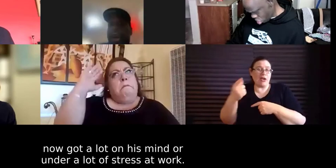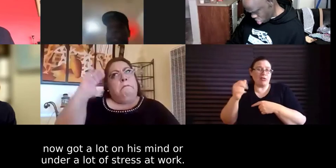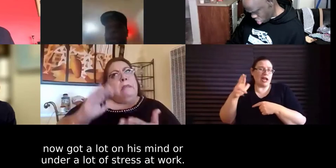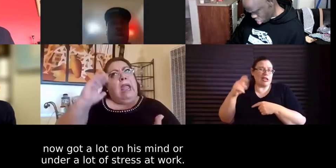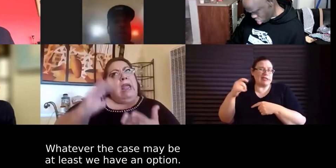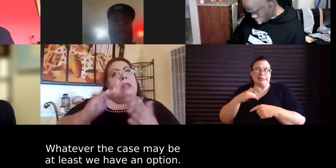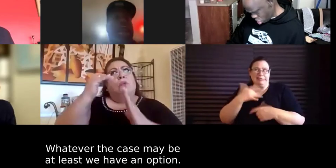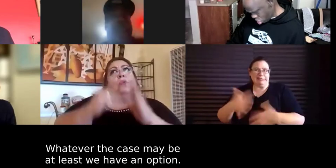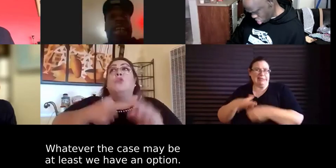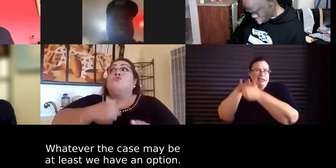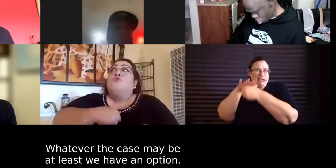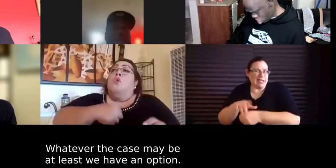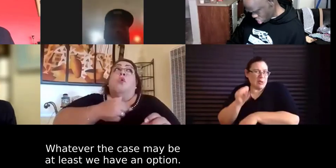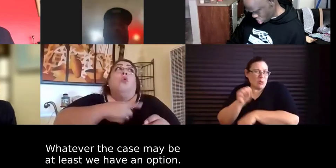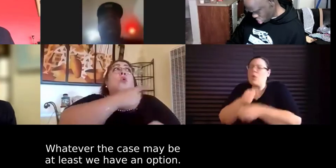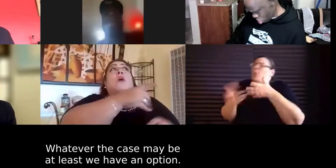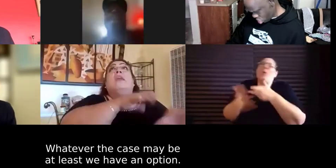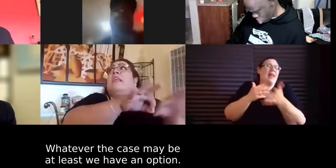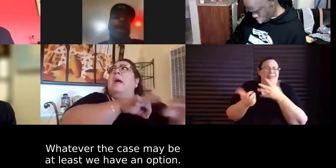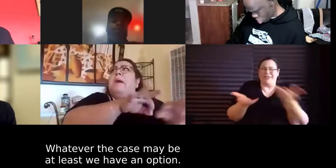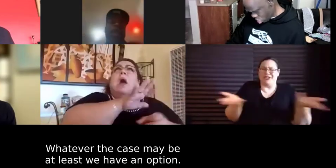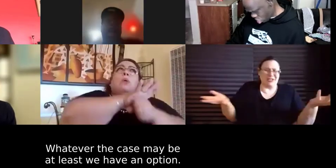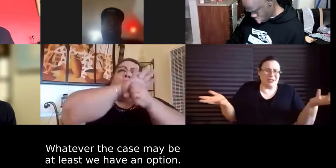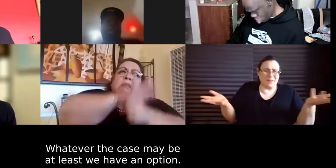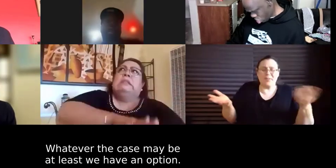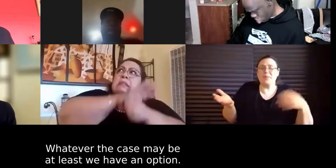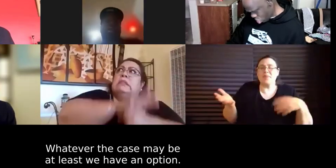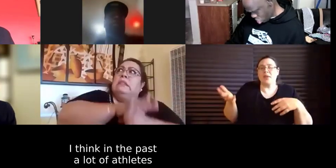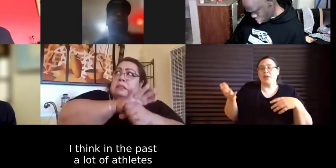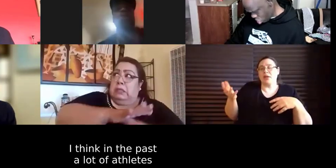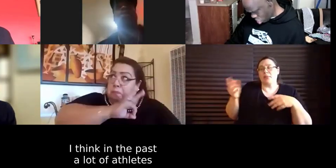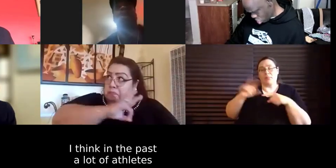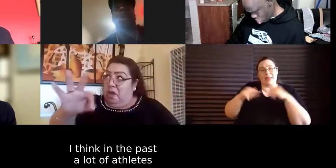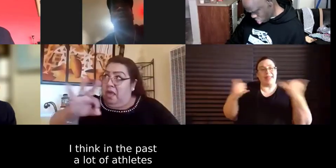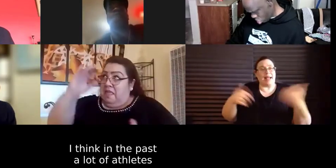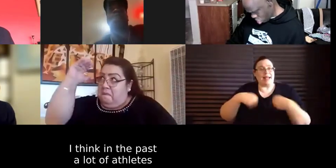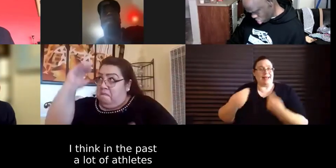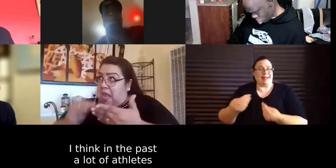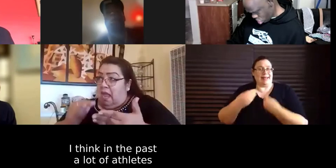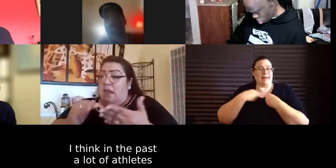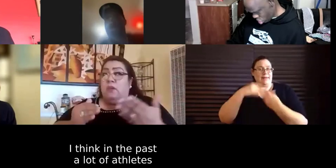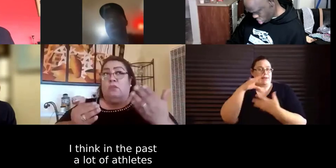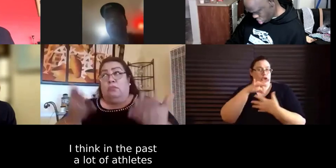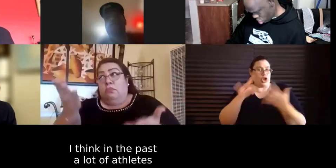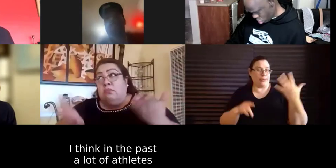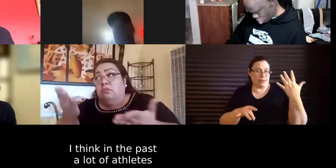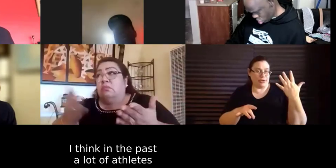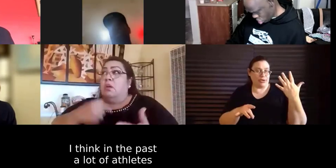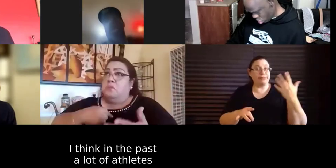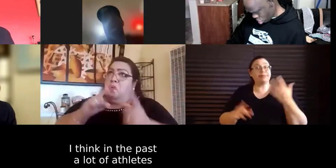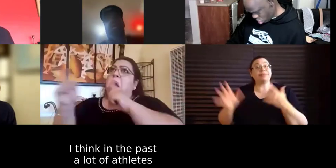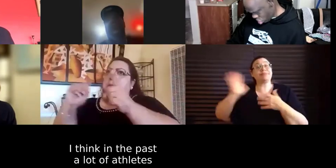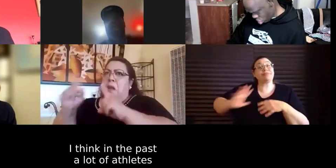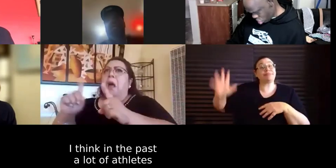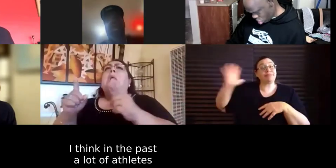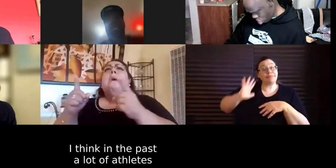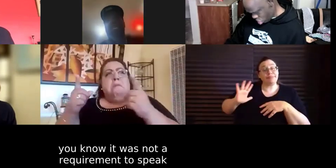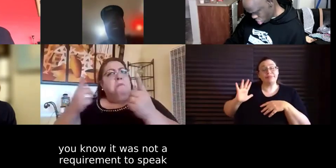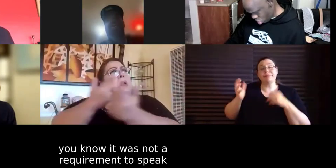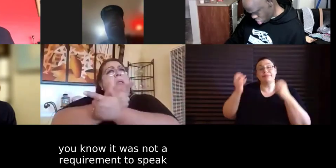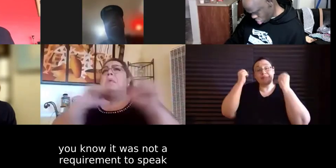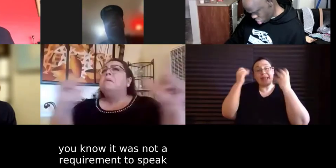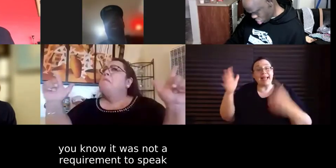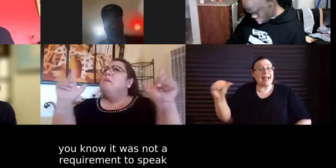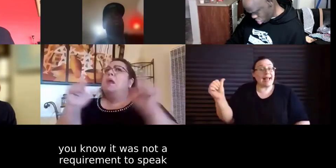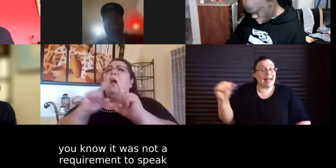lot of stress at work but whatever the case may be at least we have an option you know and i think in the past you know a lot of athletes